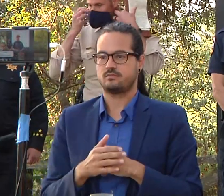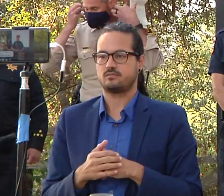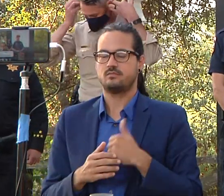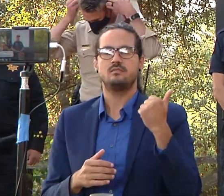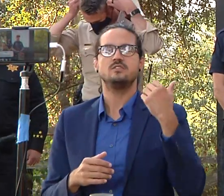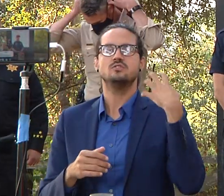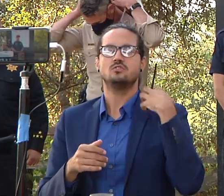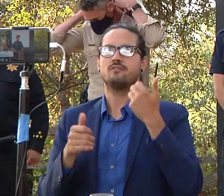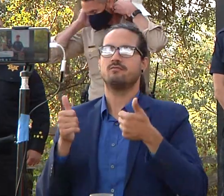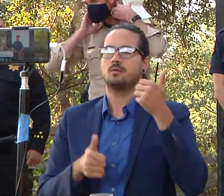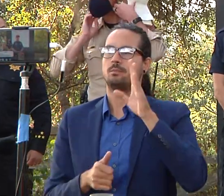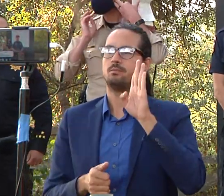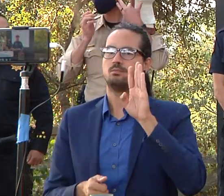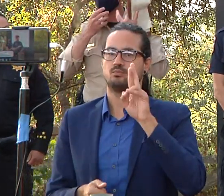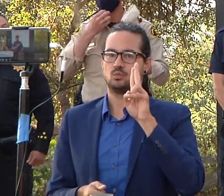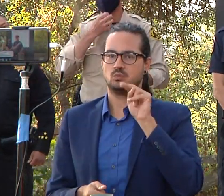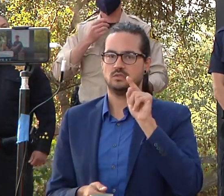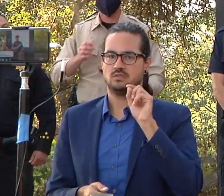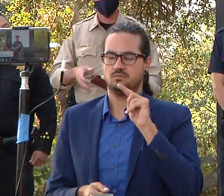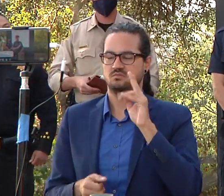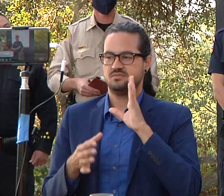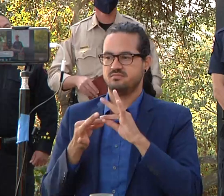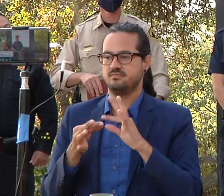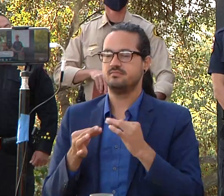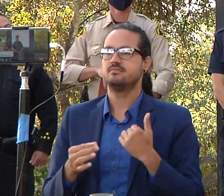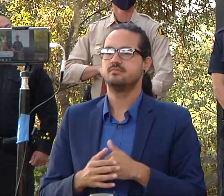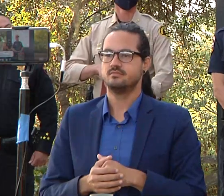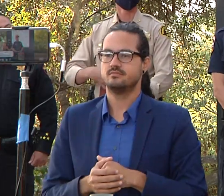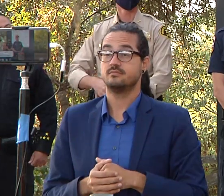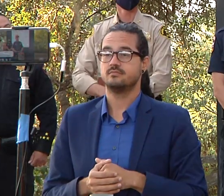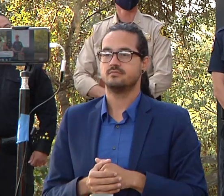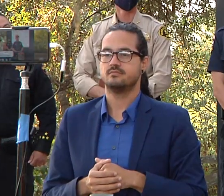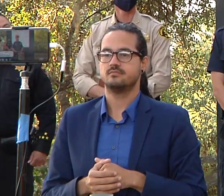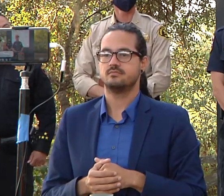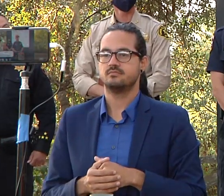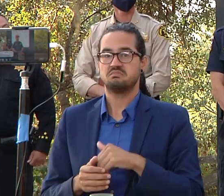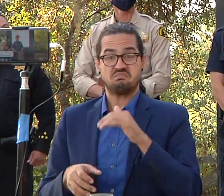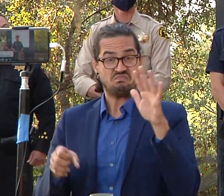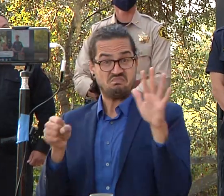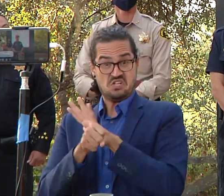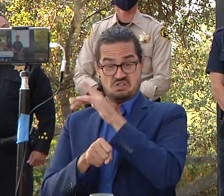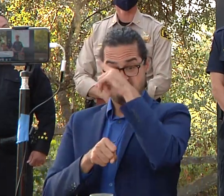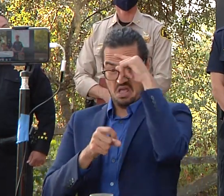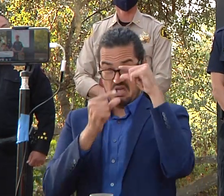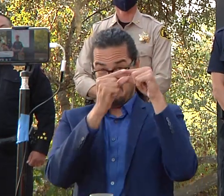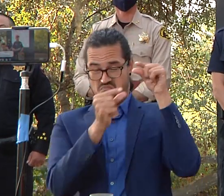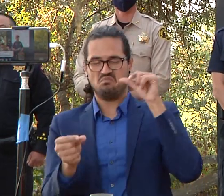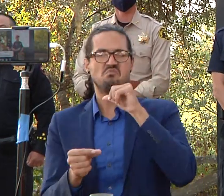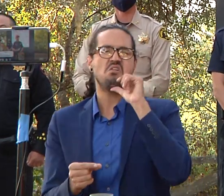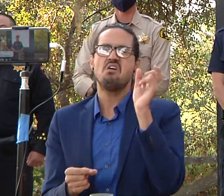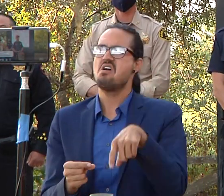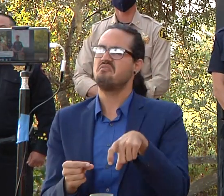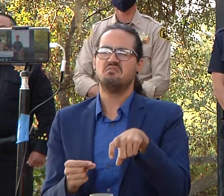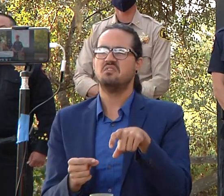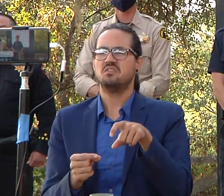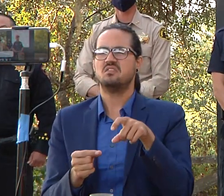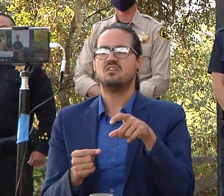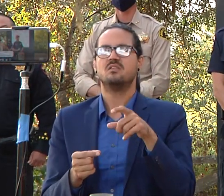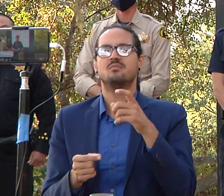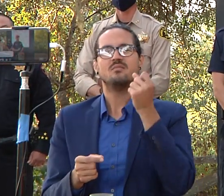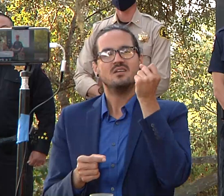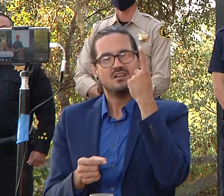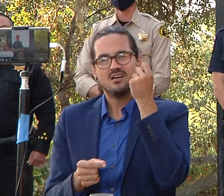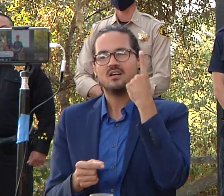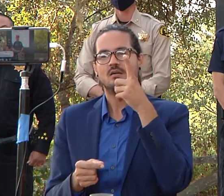yeah i wouldn't say that exactly that it has to be completely a black line on that we're going to take uh areas of opportunity that we assess and feel that